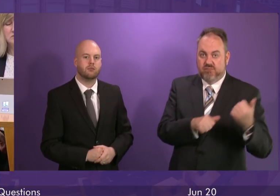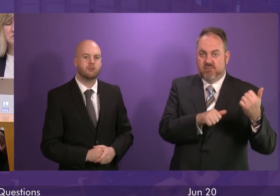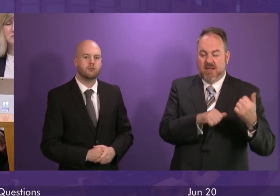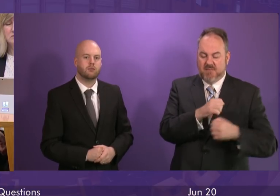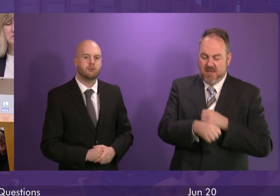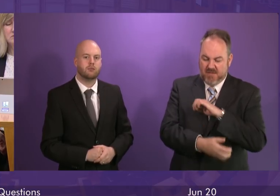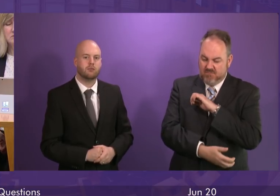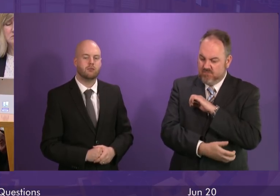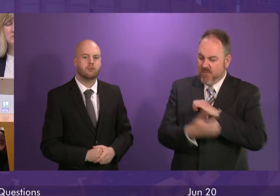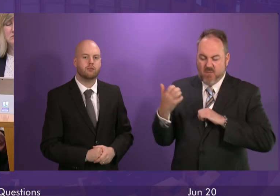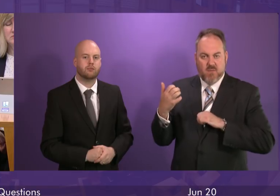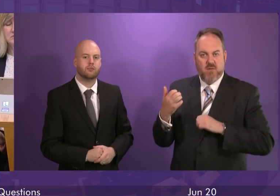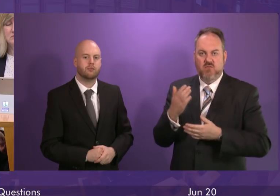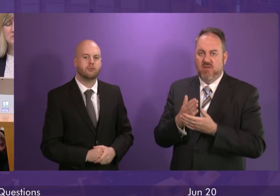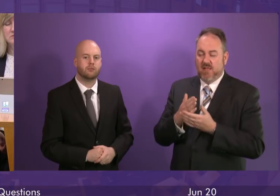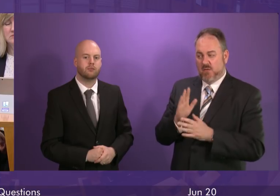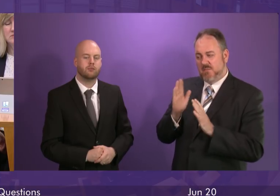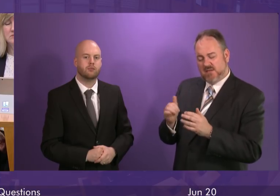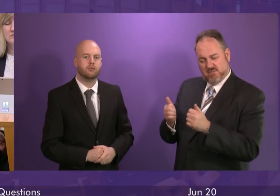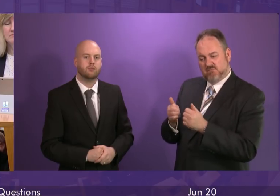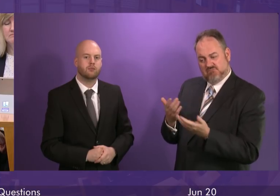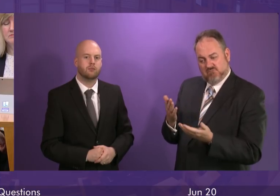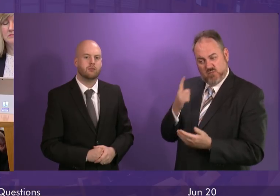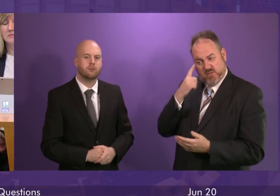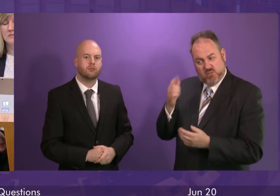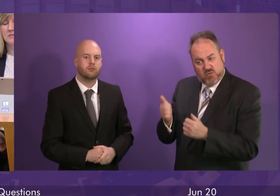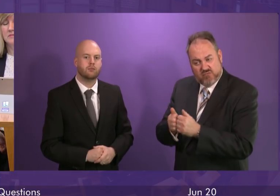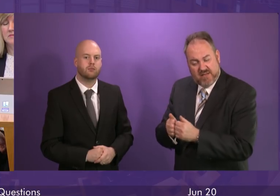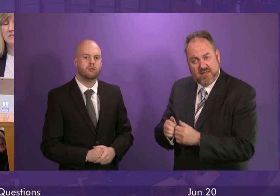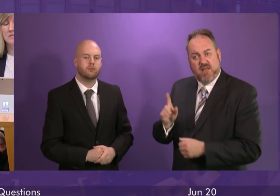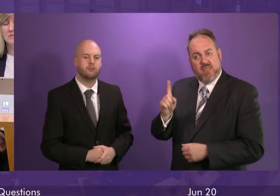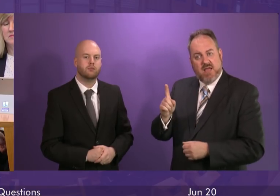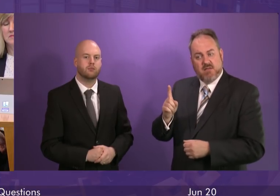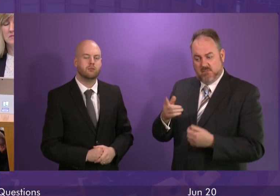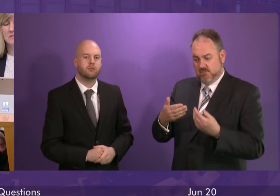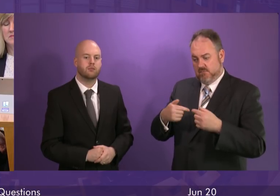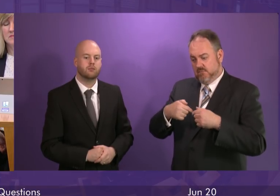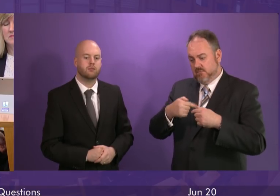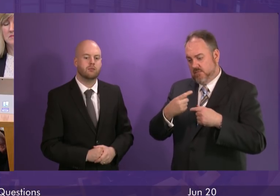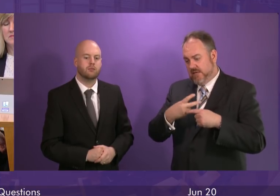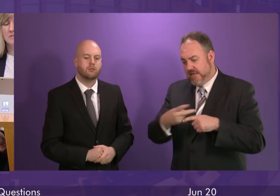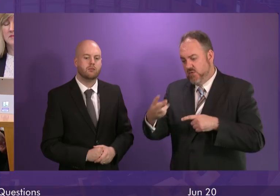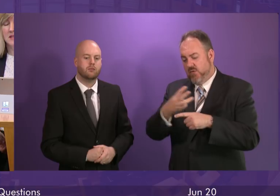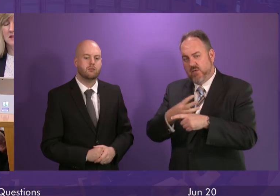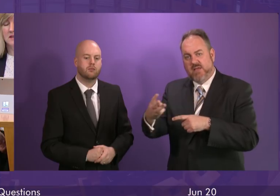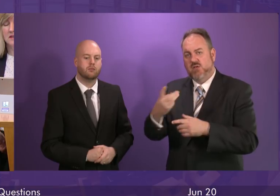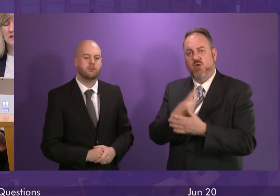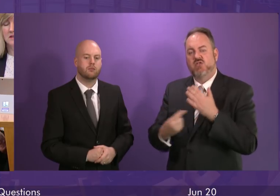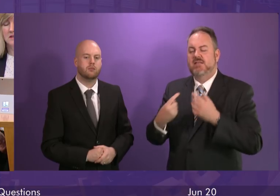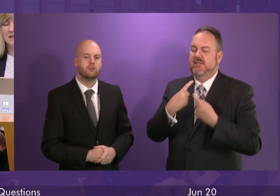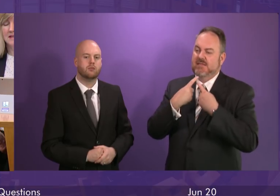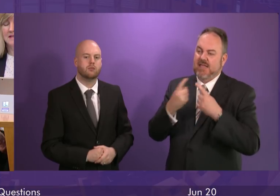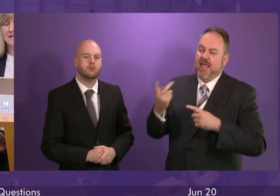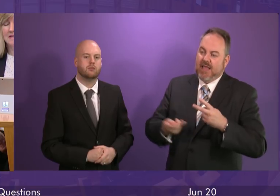destitution. Does the First Minister agree that what they need now in the coming weeks is not just a restatement of the